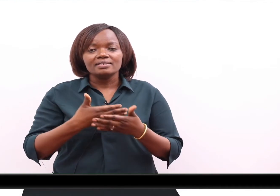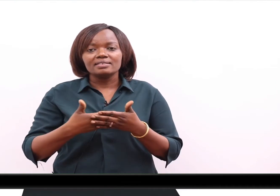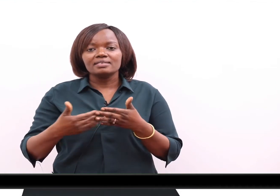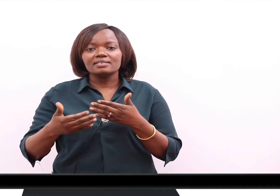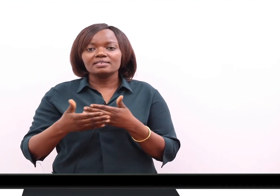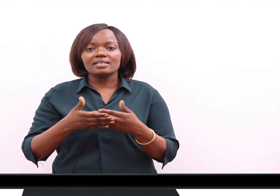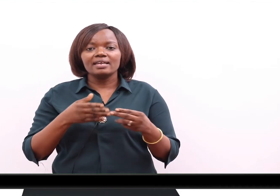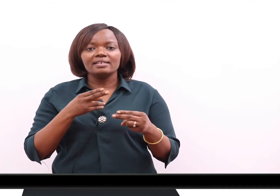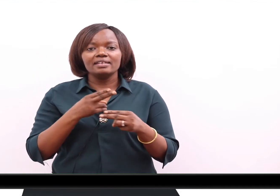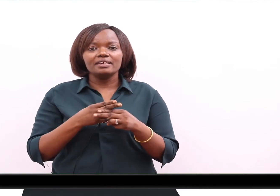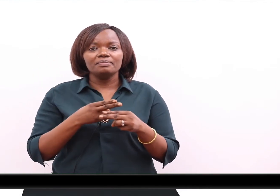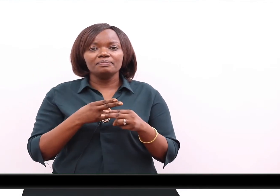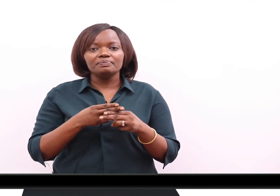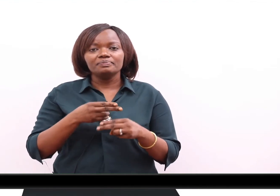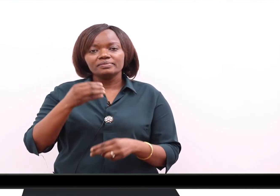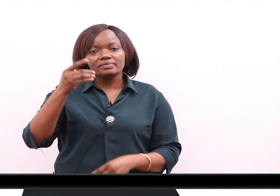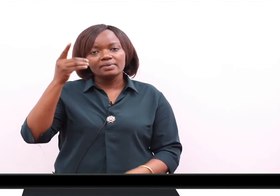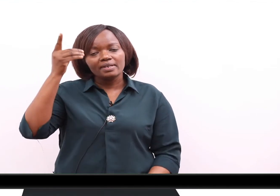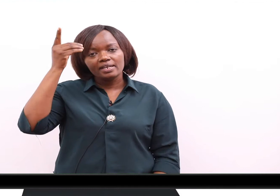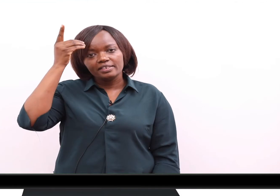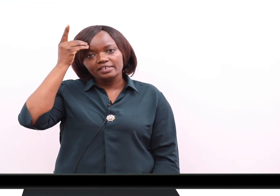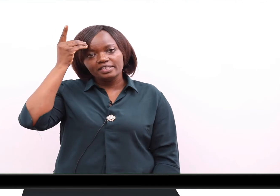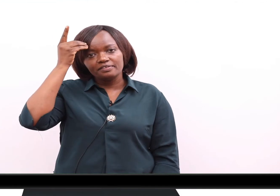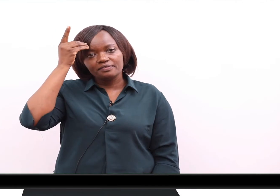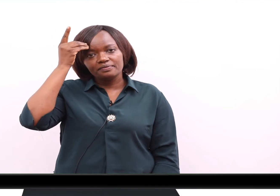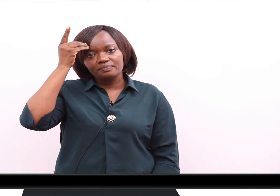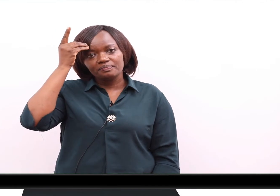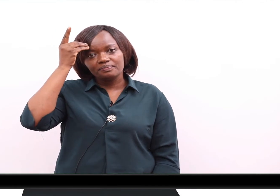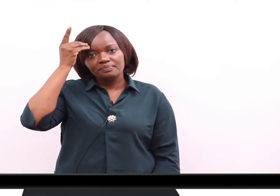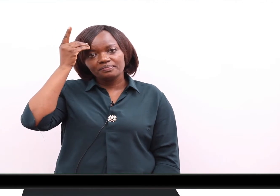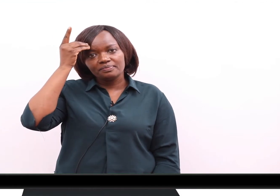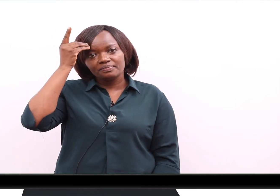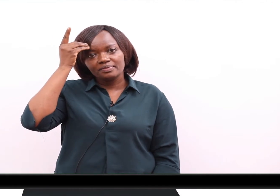Sign name Dave.